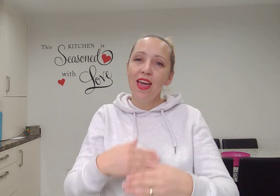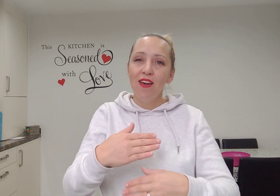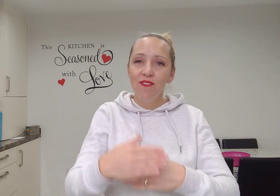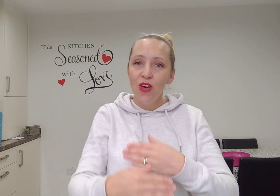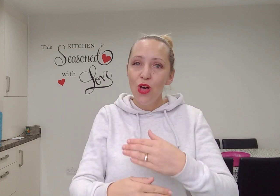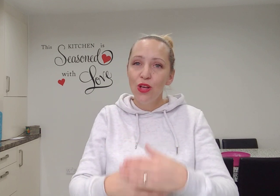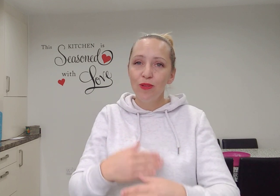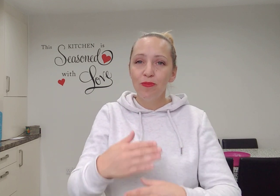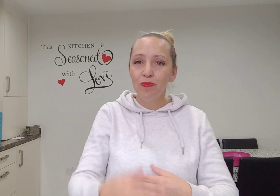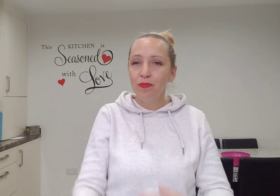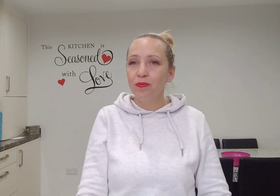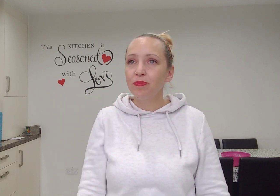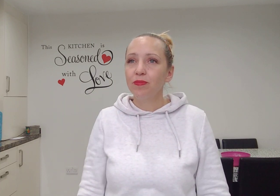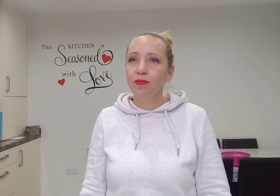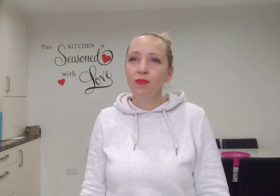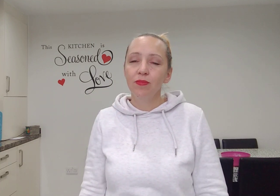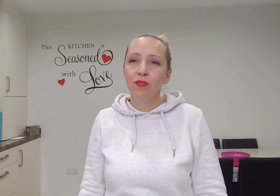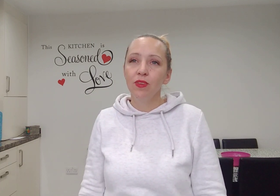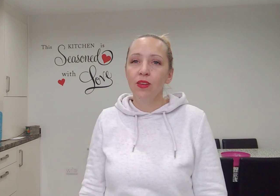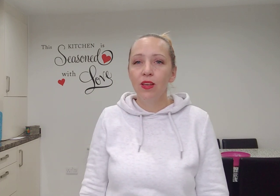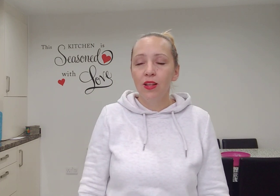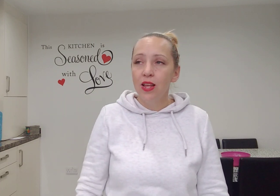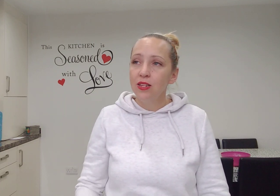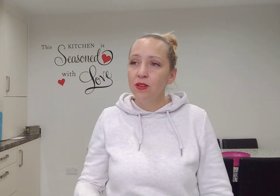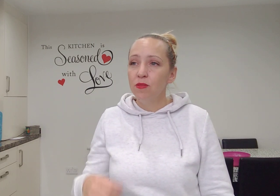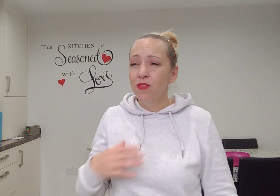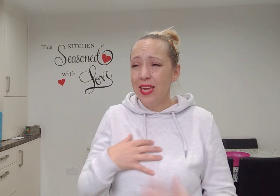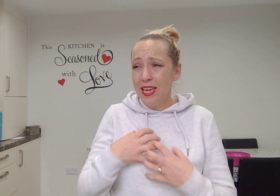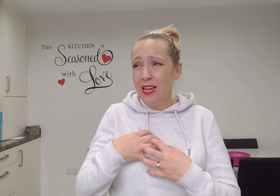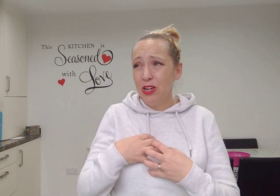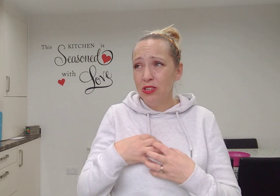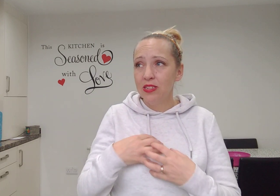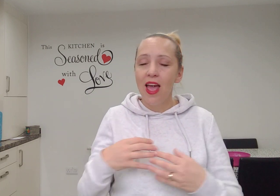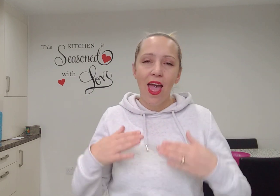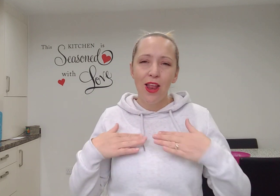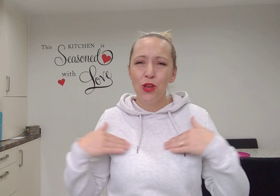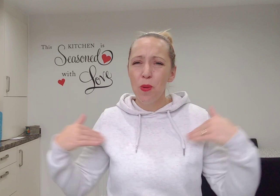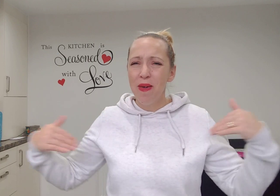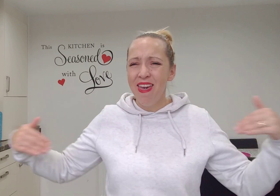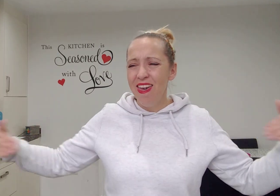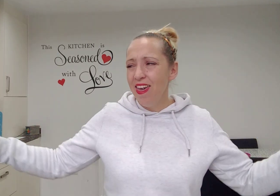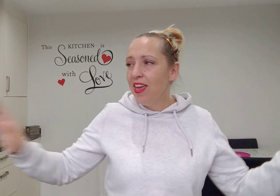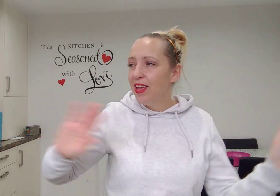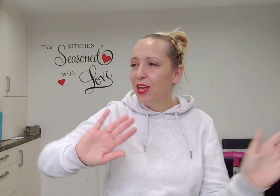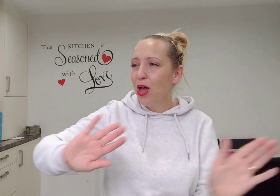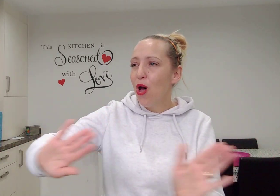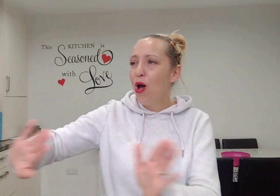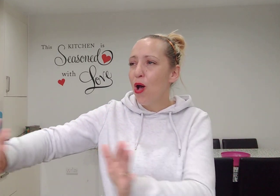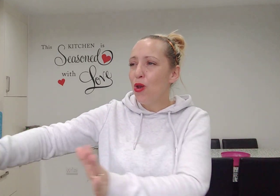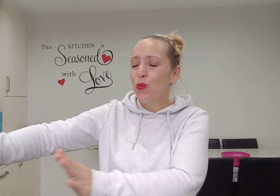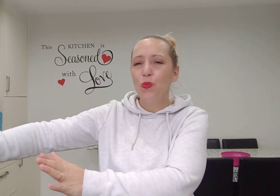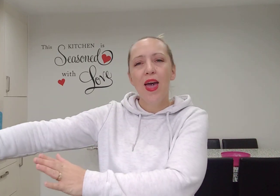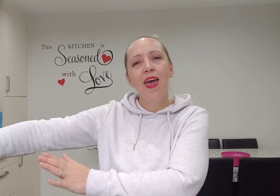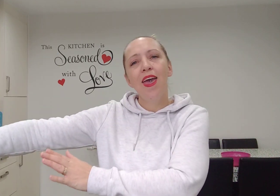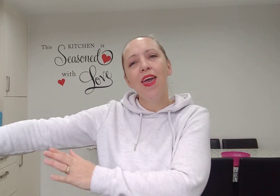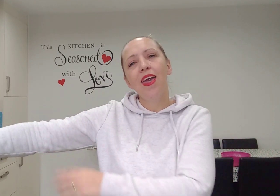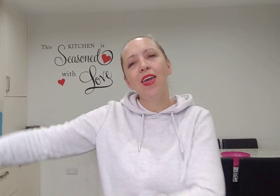And the fear and your pain on the way